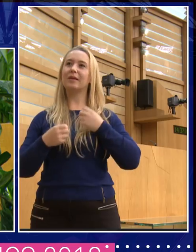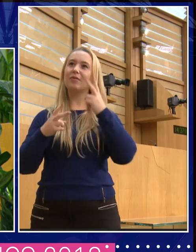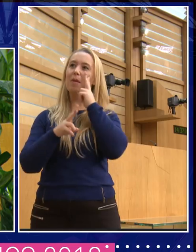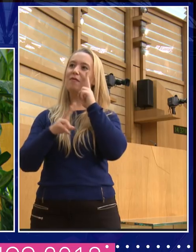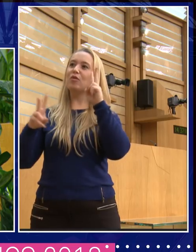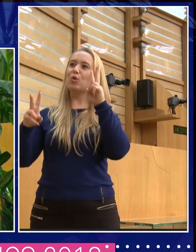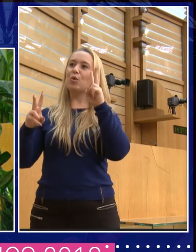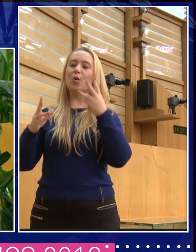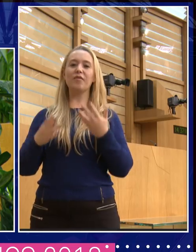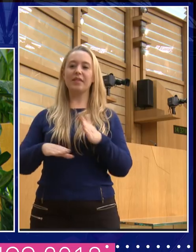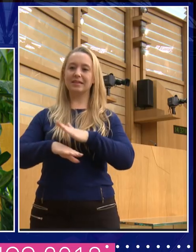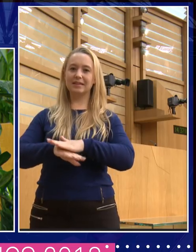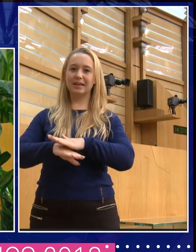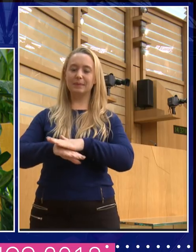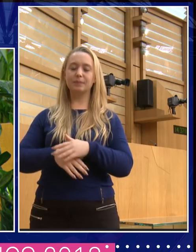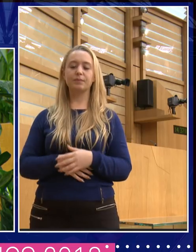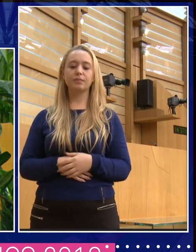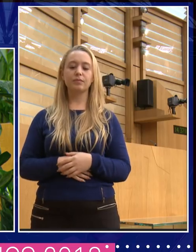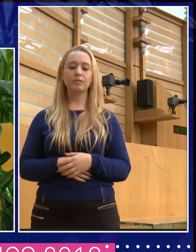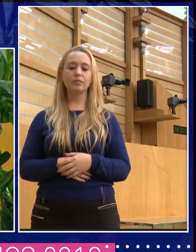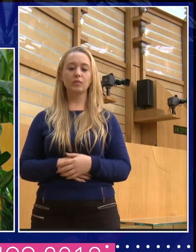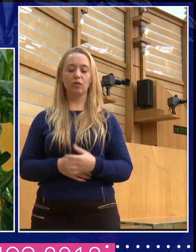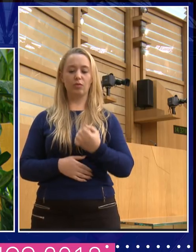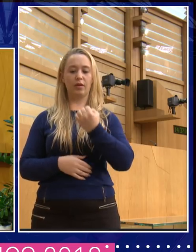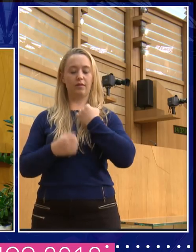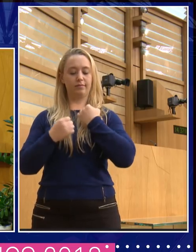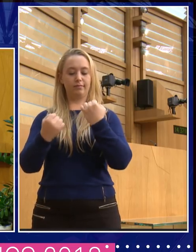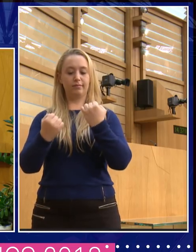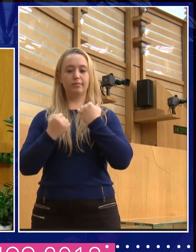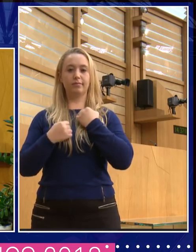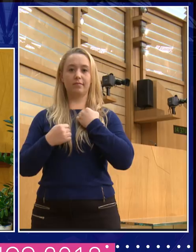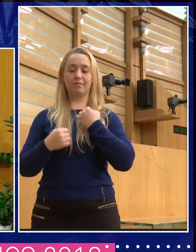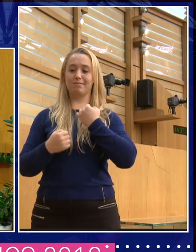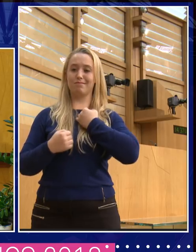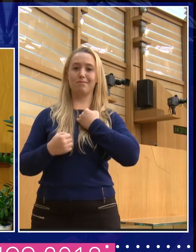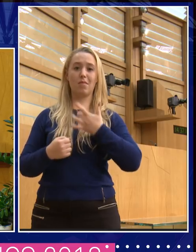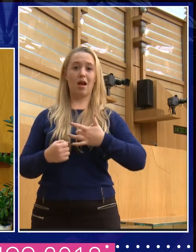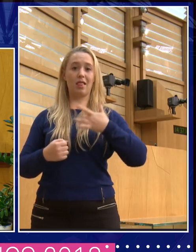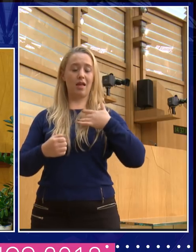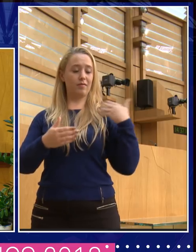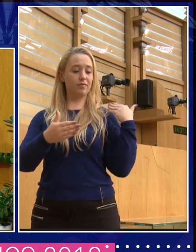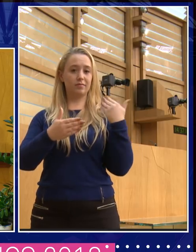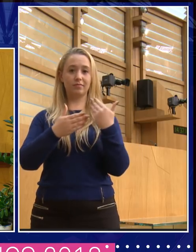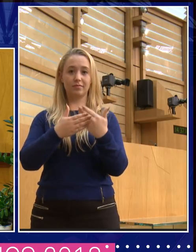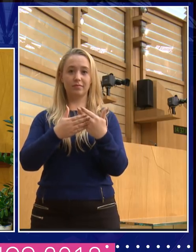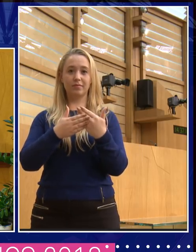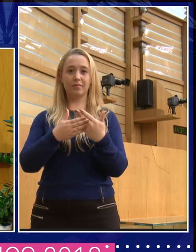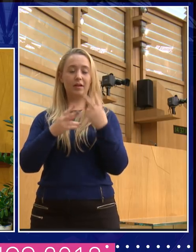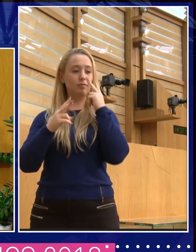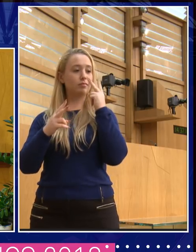if I look at my own life and the way the opportunities for me, you